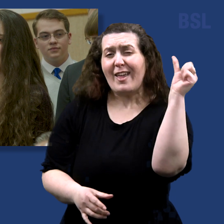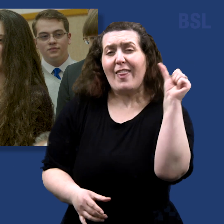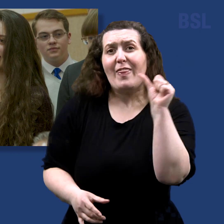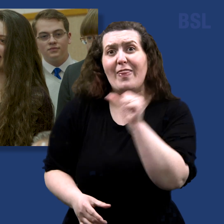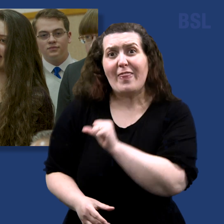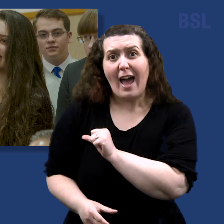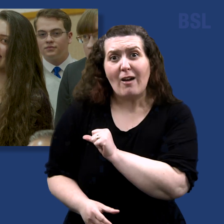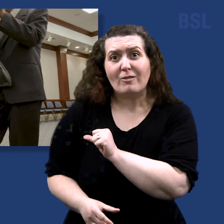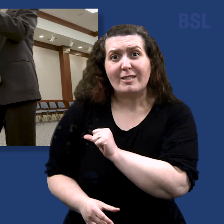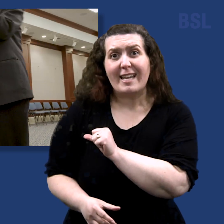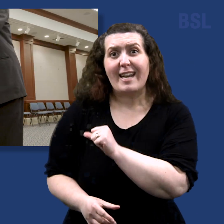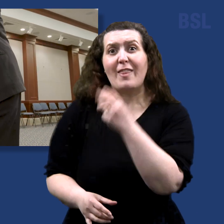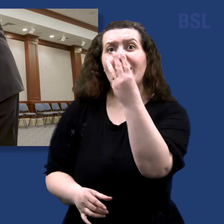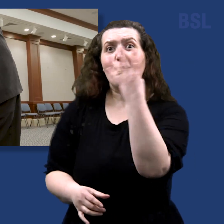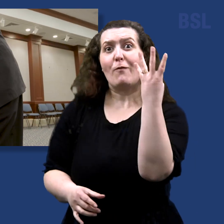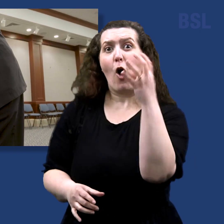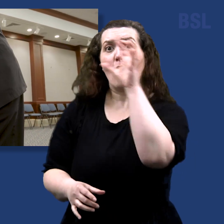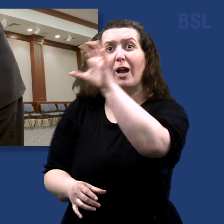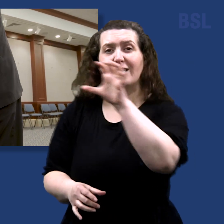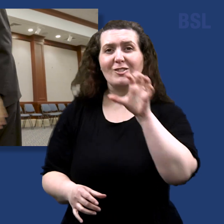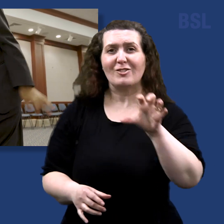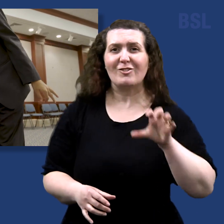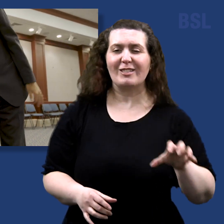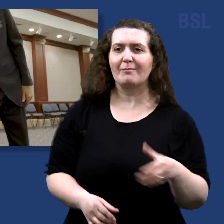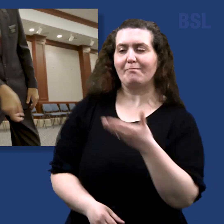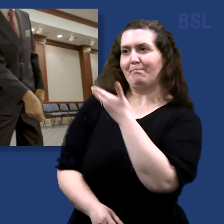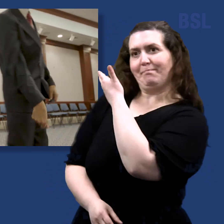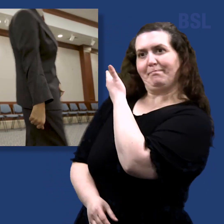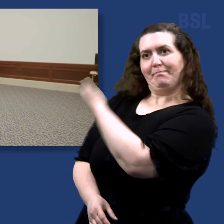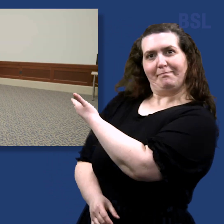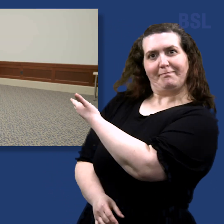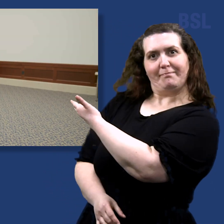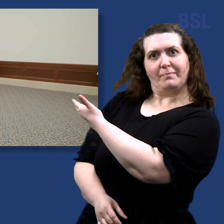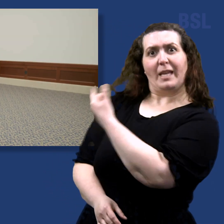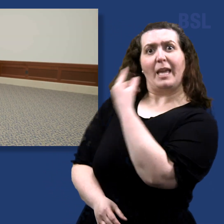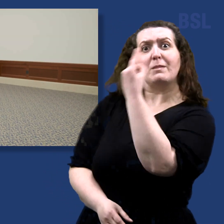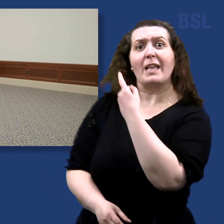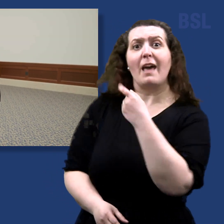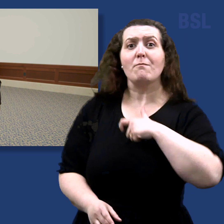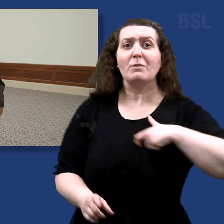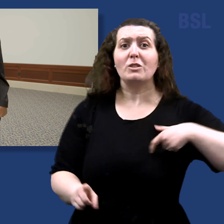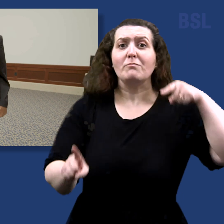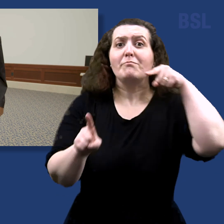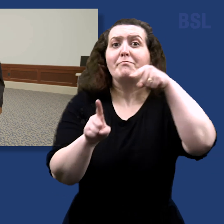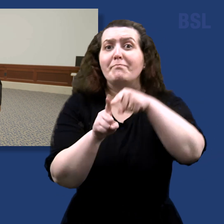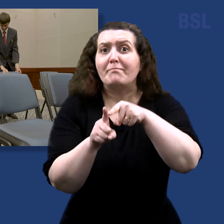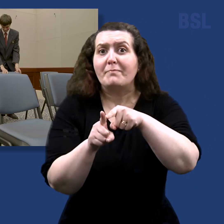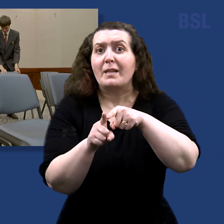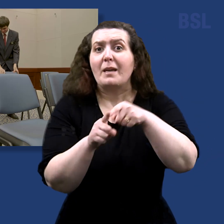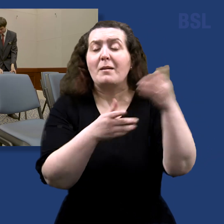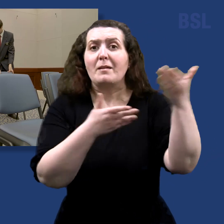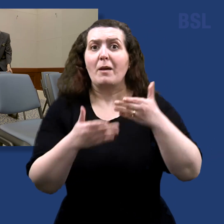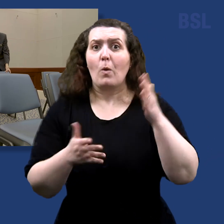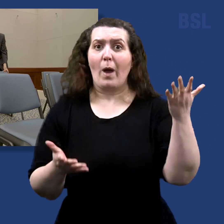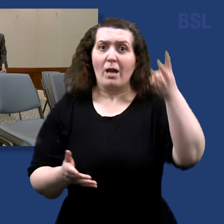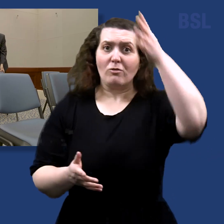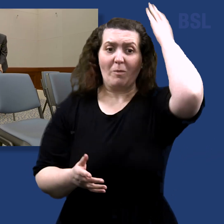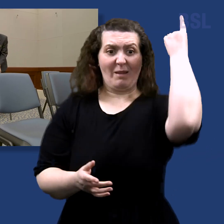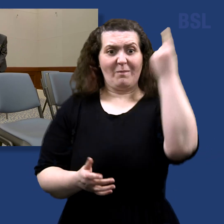countries. Elder Diodato is a service missionary in Rome, Italy. He has autistic spectrum syndrome